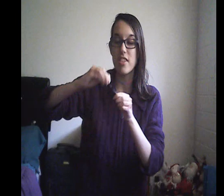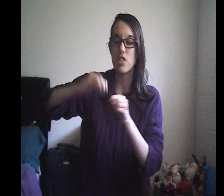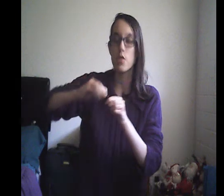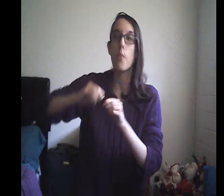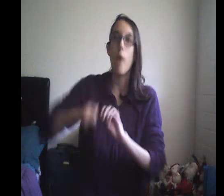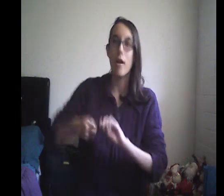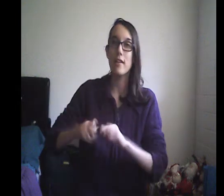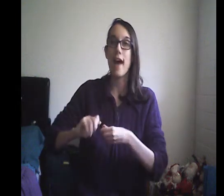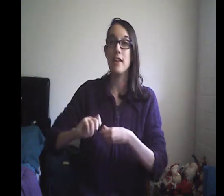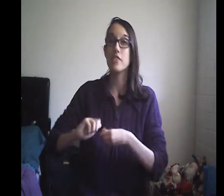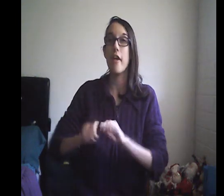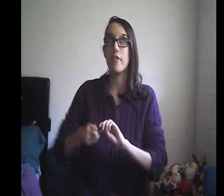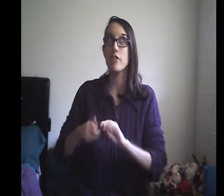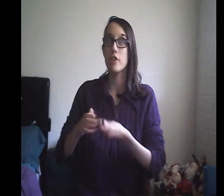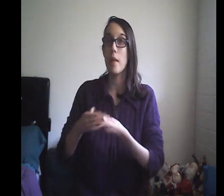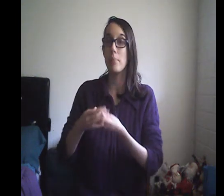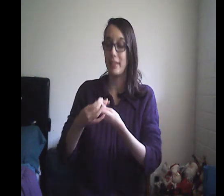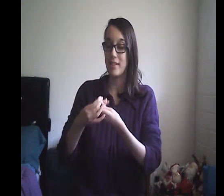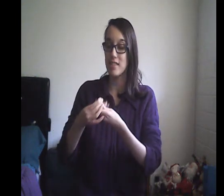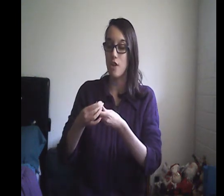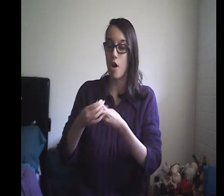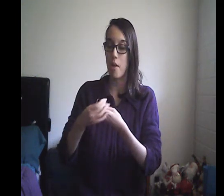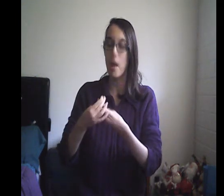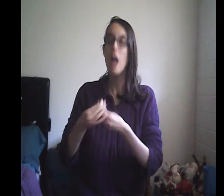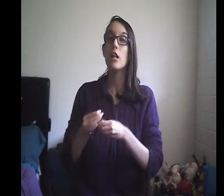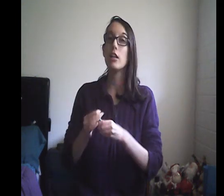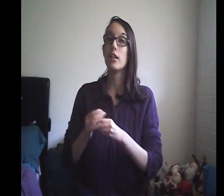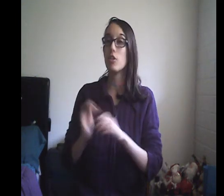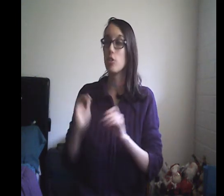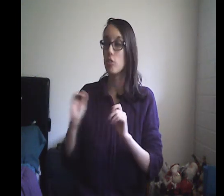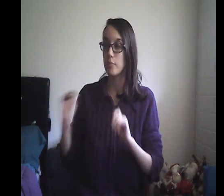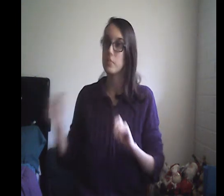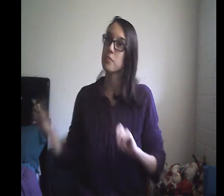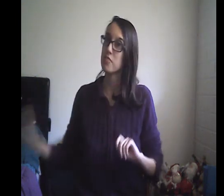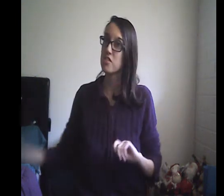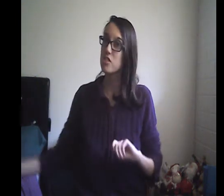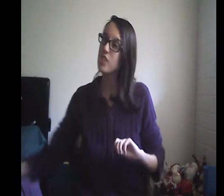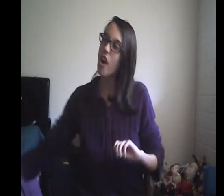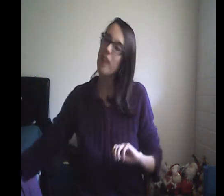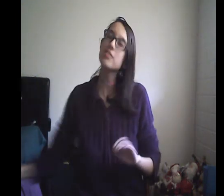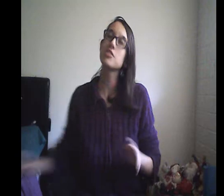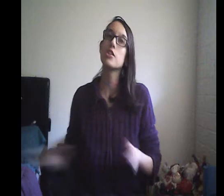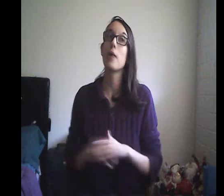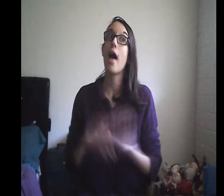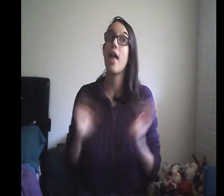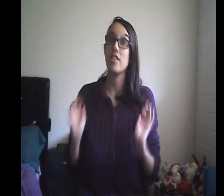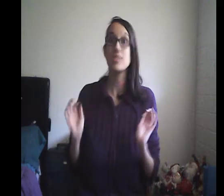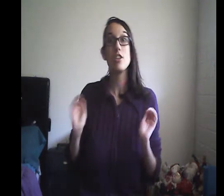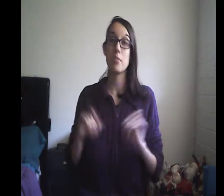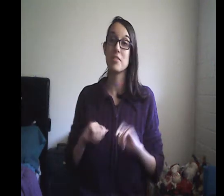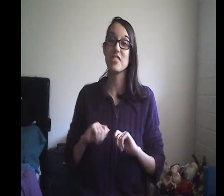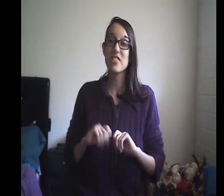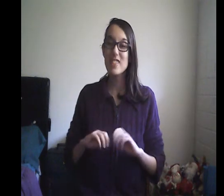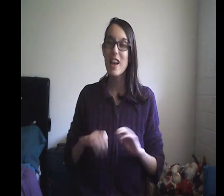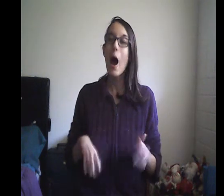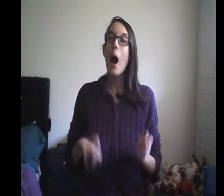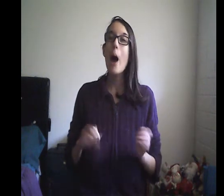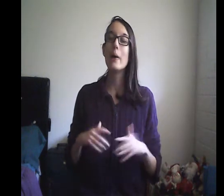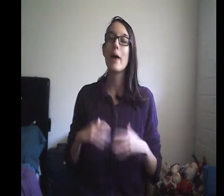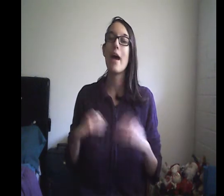wand has 500 plus um little crimped bristles on it so that's a lot of bristles okay um